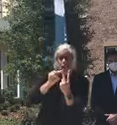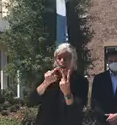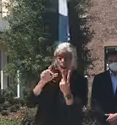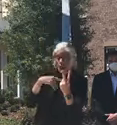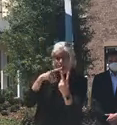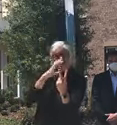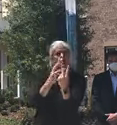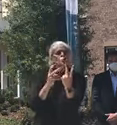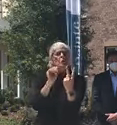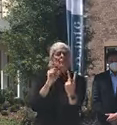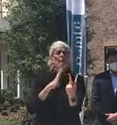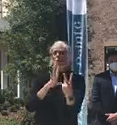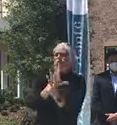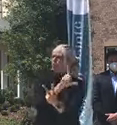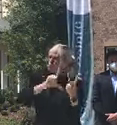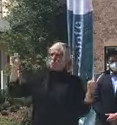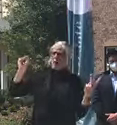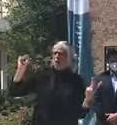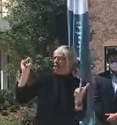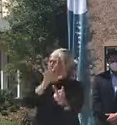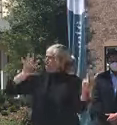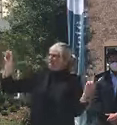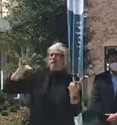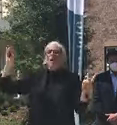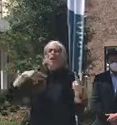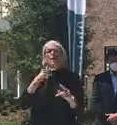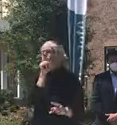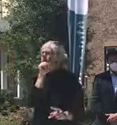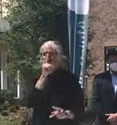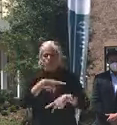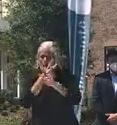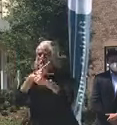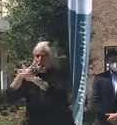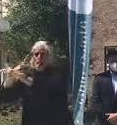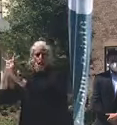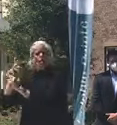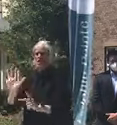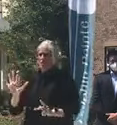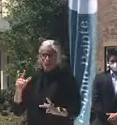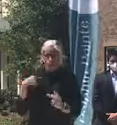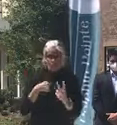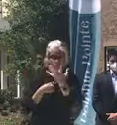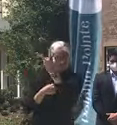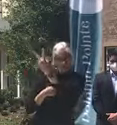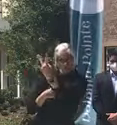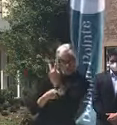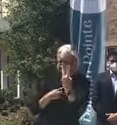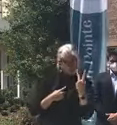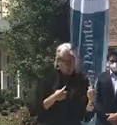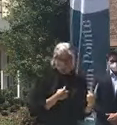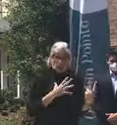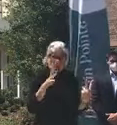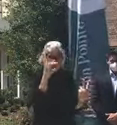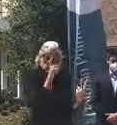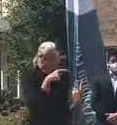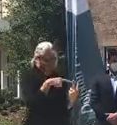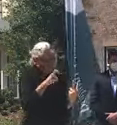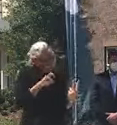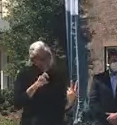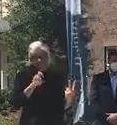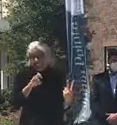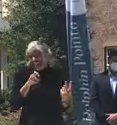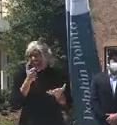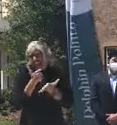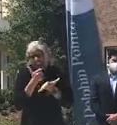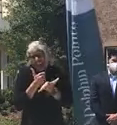50, that we are able to transfer an individual who needs a little more clinical